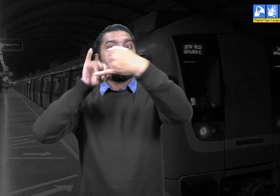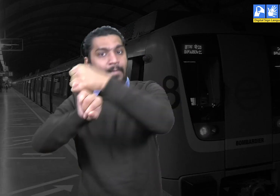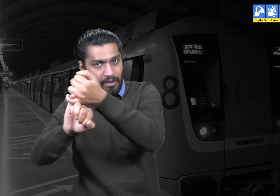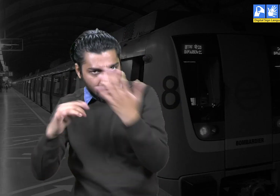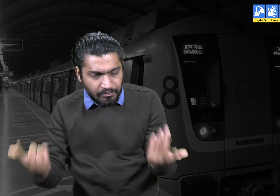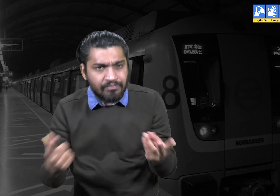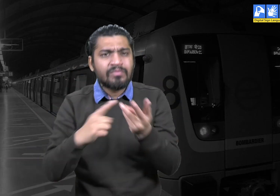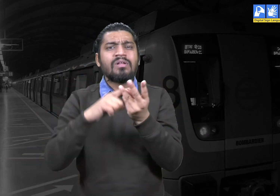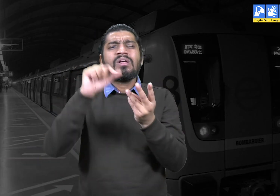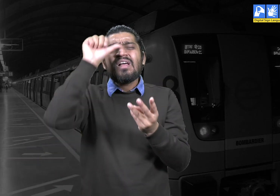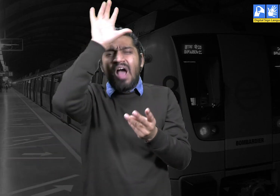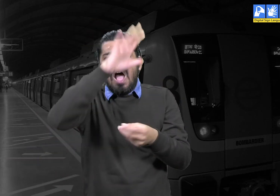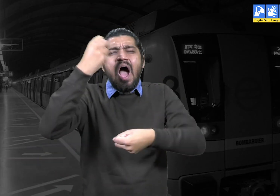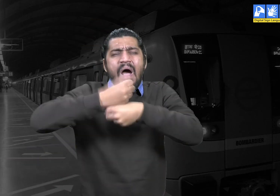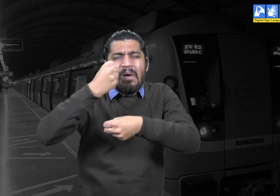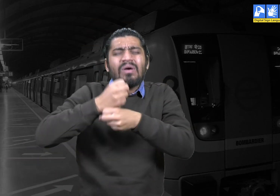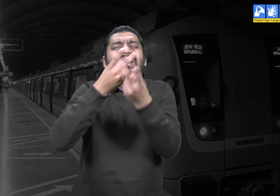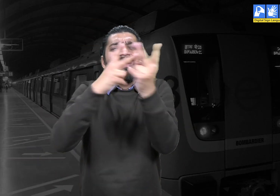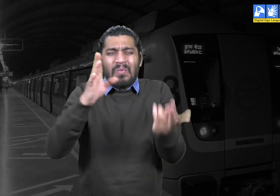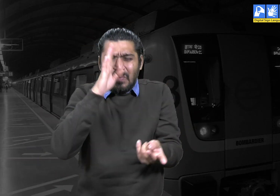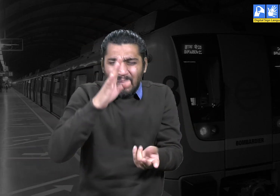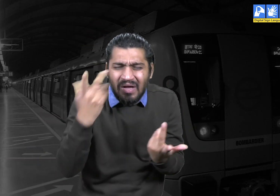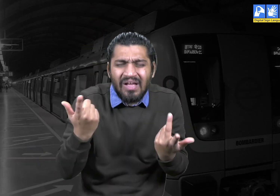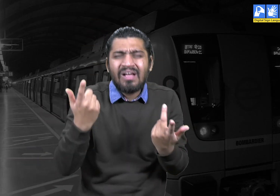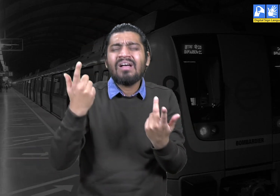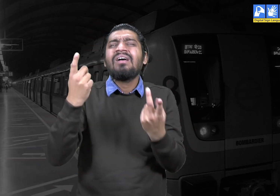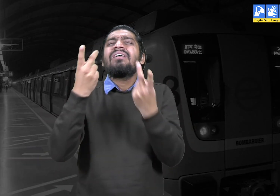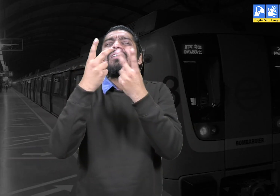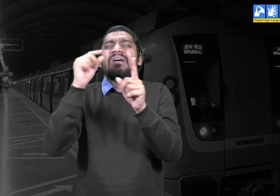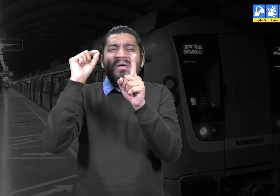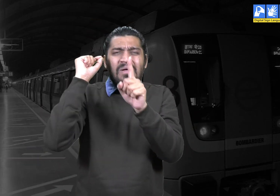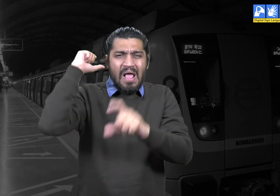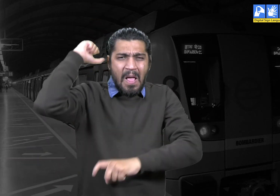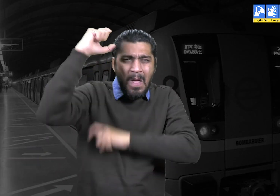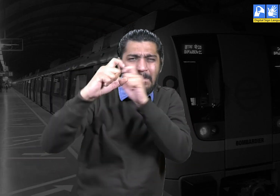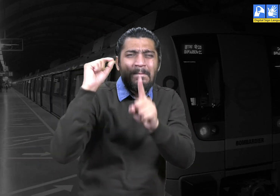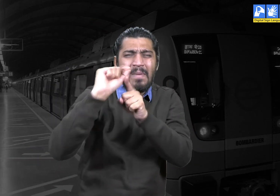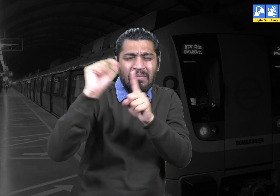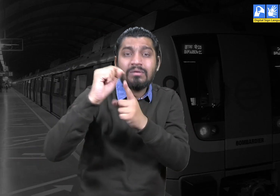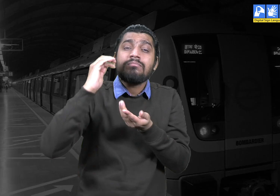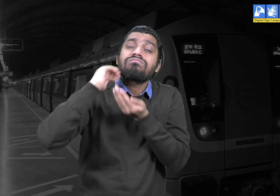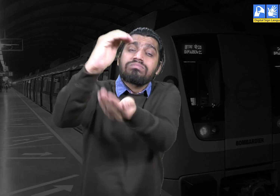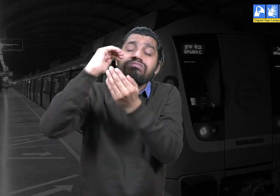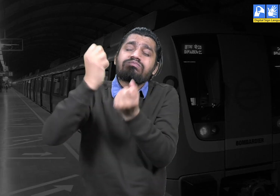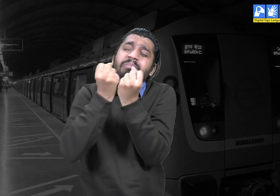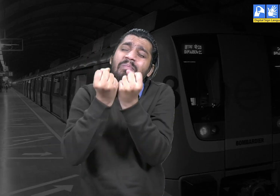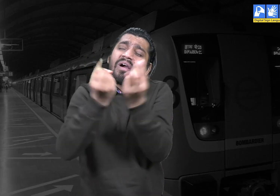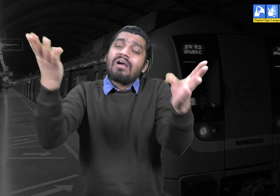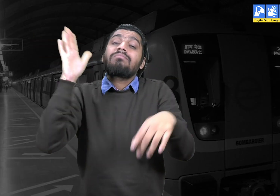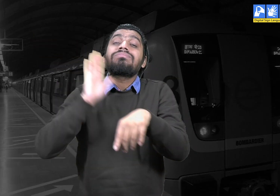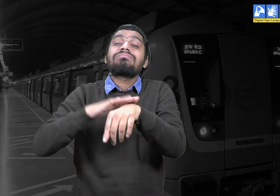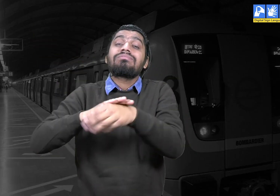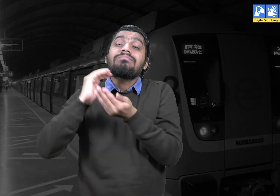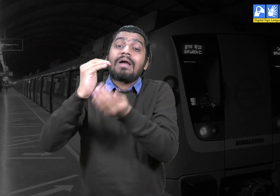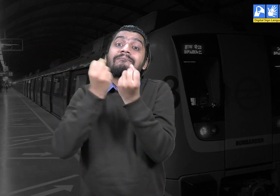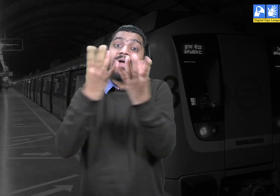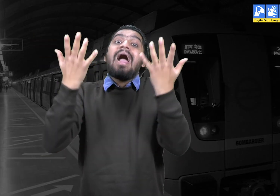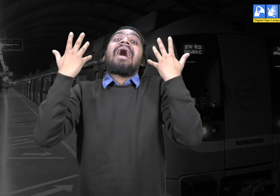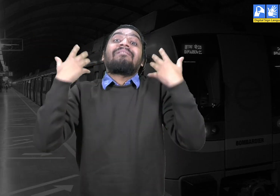national awards such as the Padma Bhushan and the Padma Shri. He also has received many other awards from the private and the government sectors.